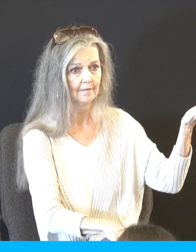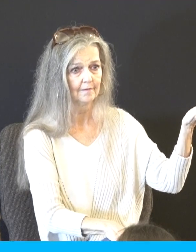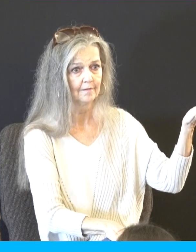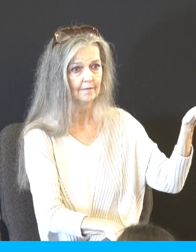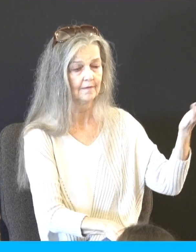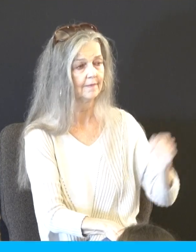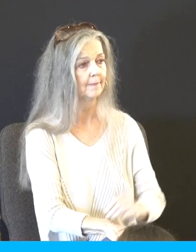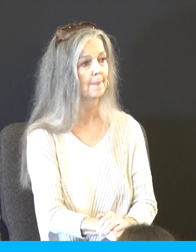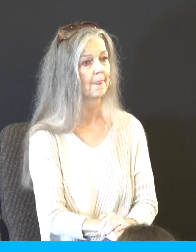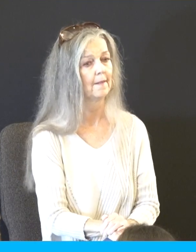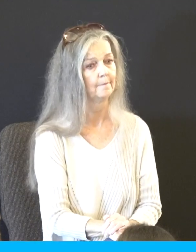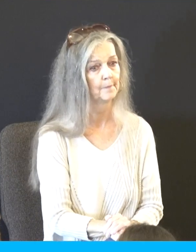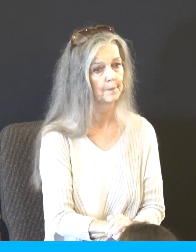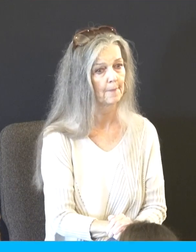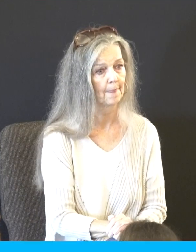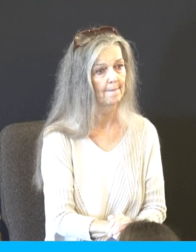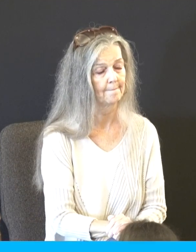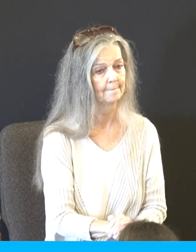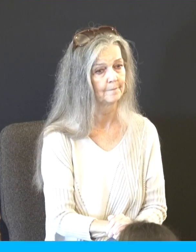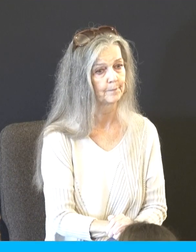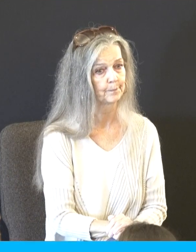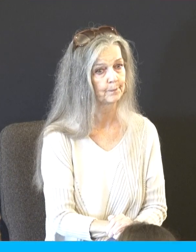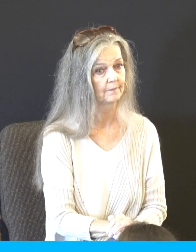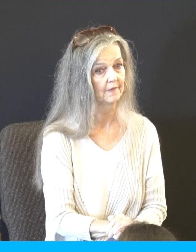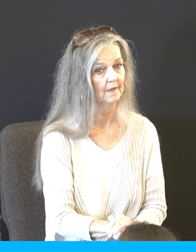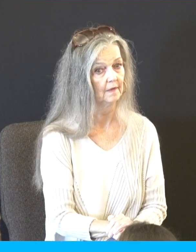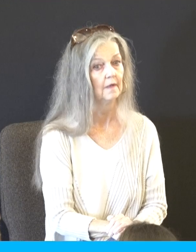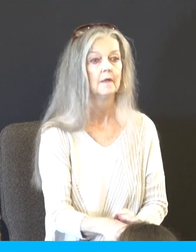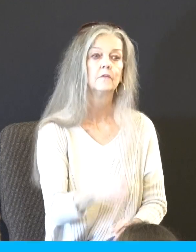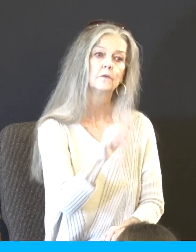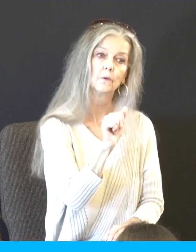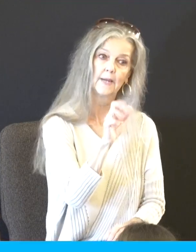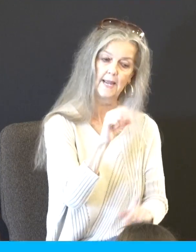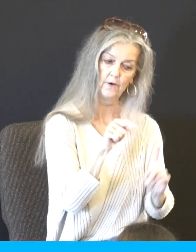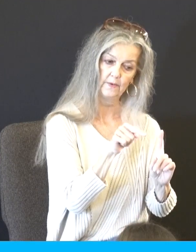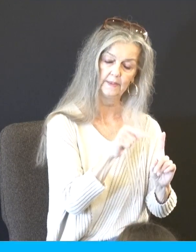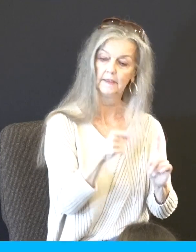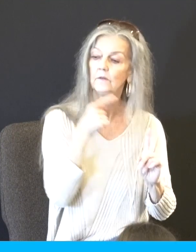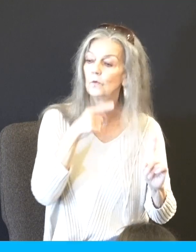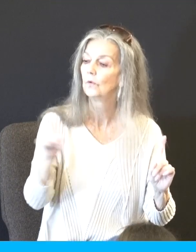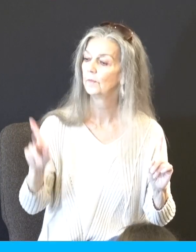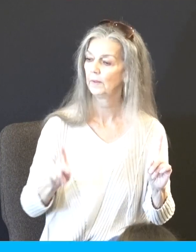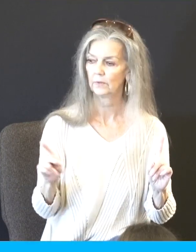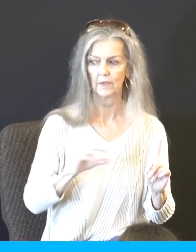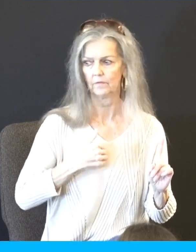in the Hebrew, we know not what has become of him. And Aaron said unto the people, you shall have no other gods before him.